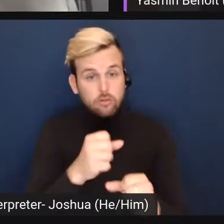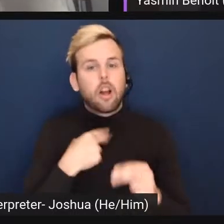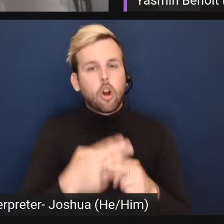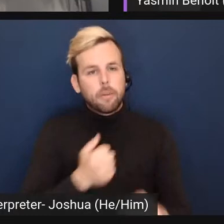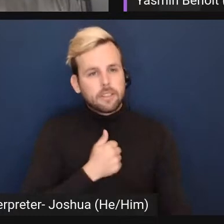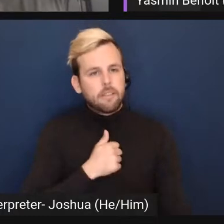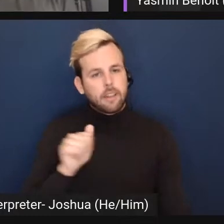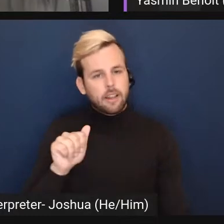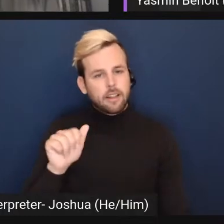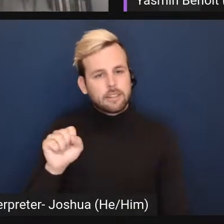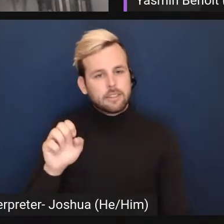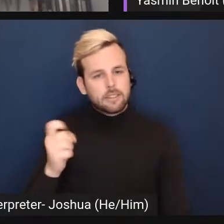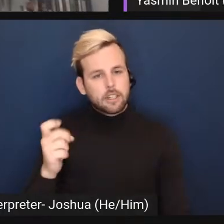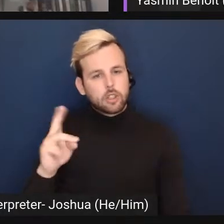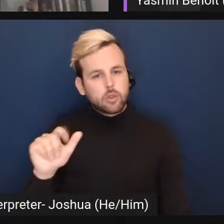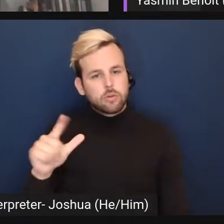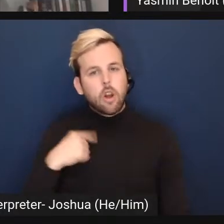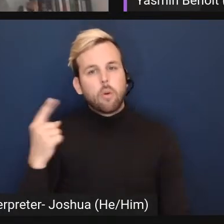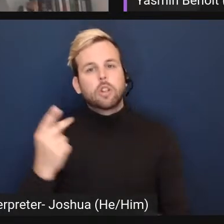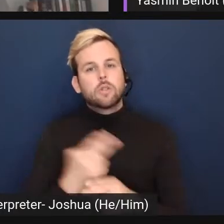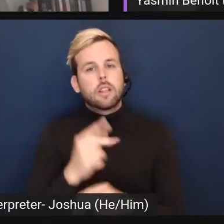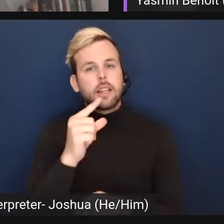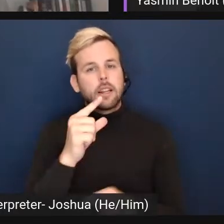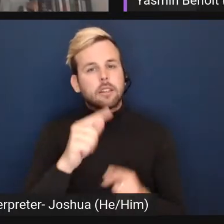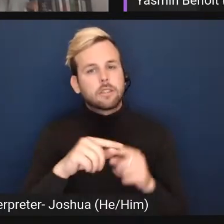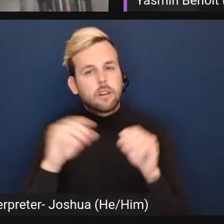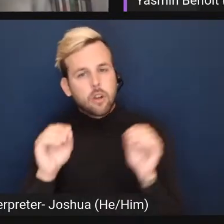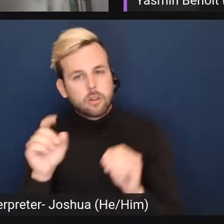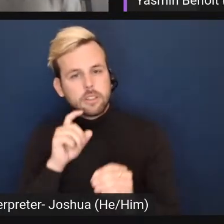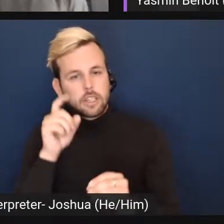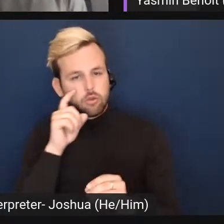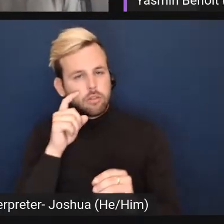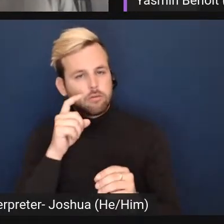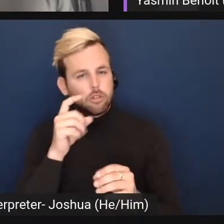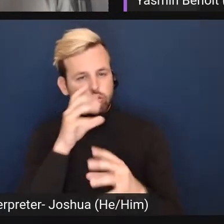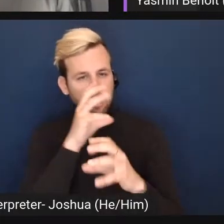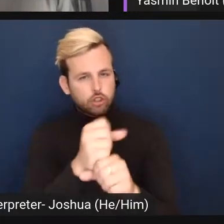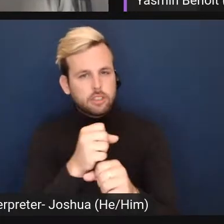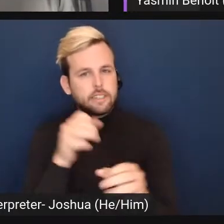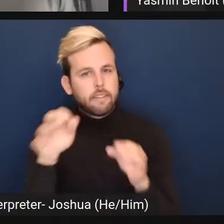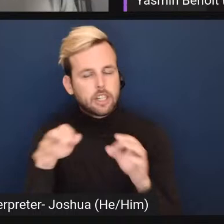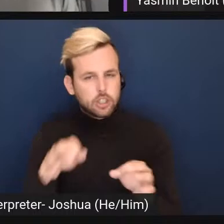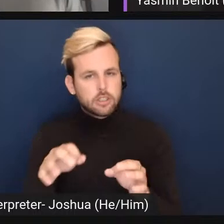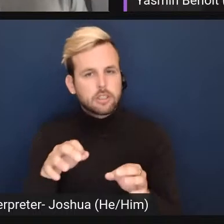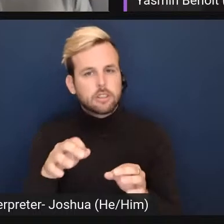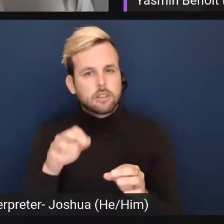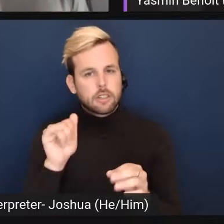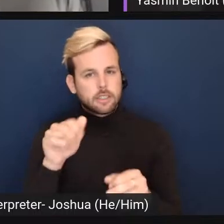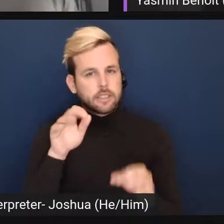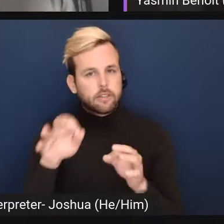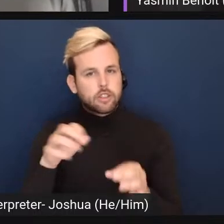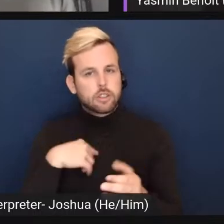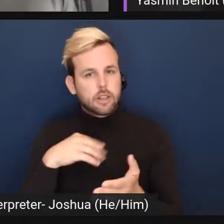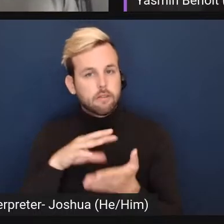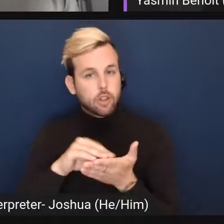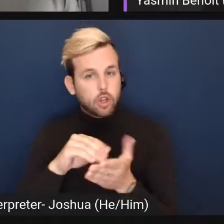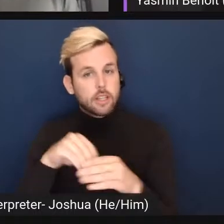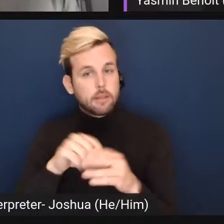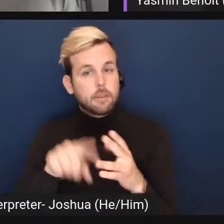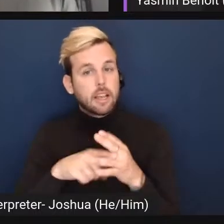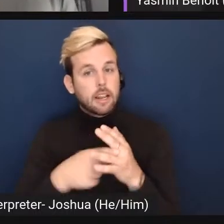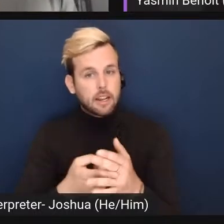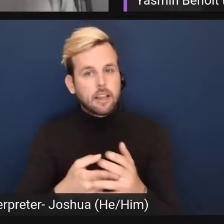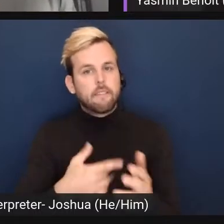I've always used a little to no sexual attraction definition as that's the definition I'd learned of in the beginning. I